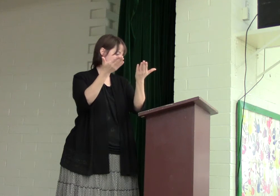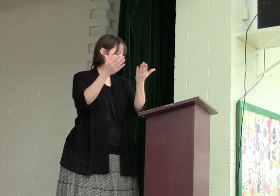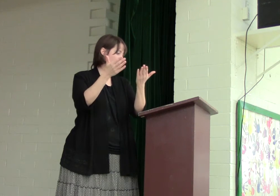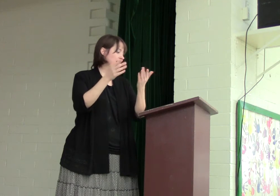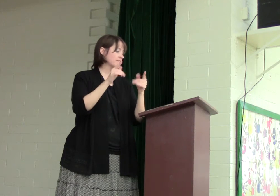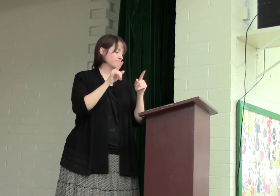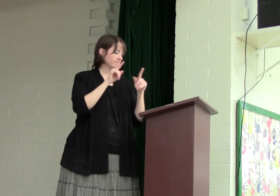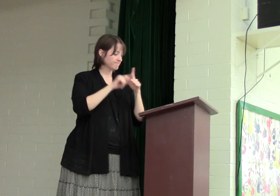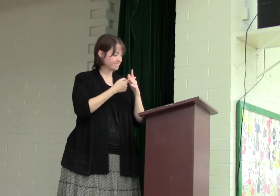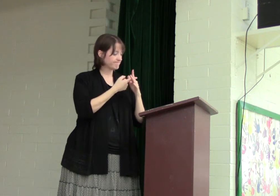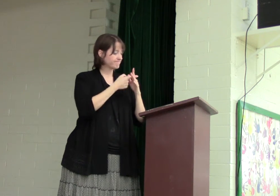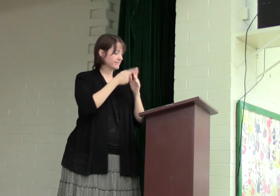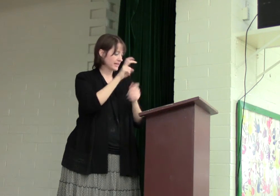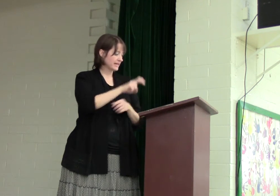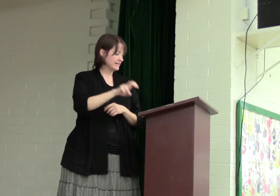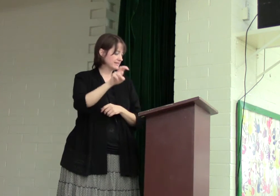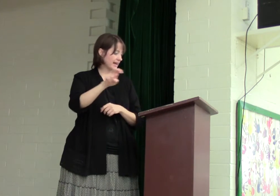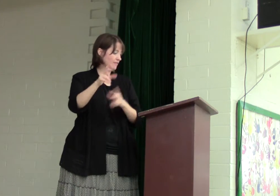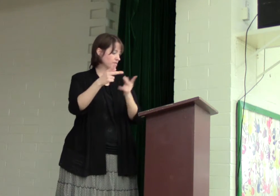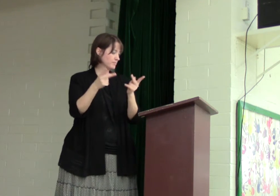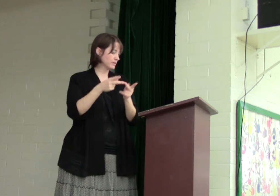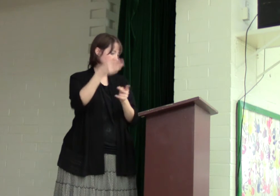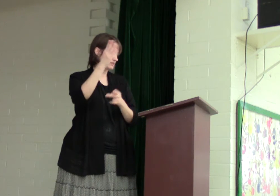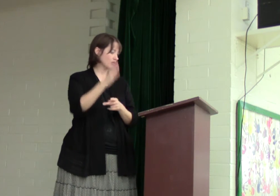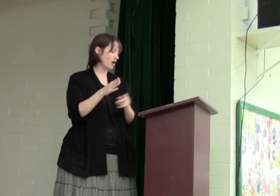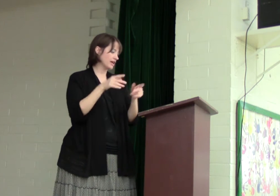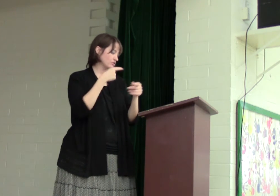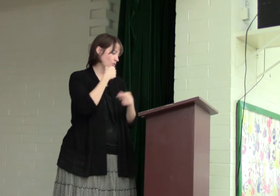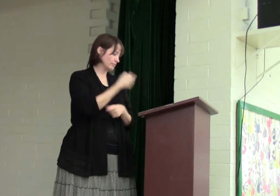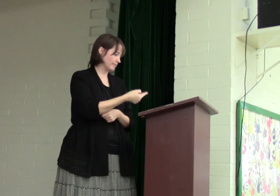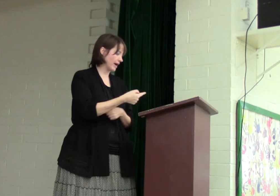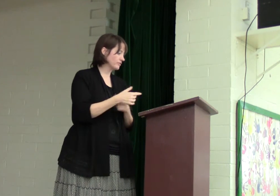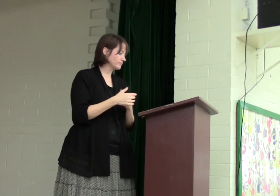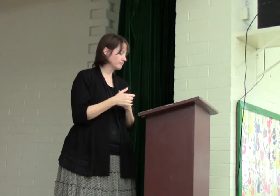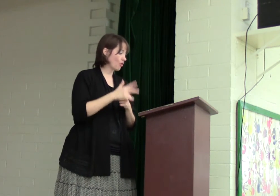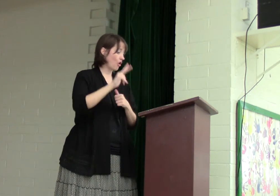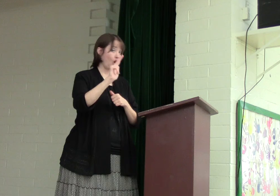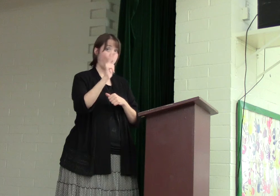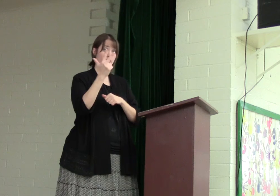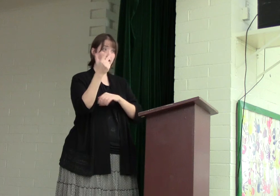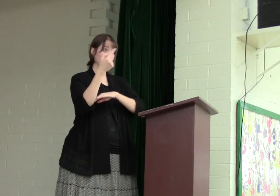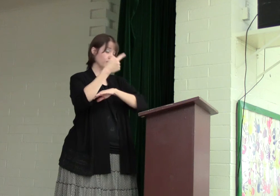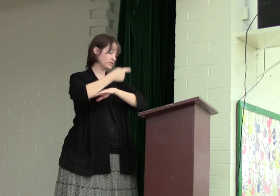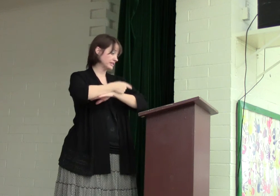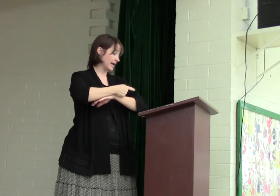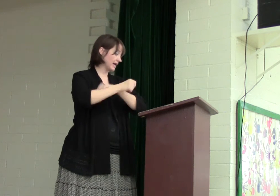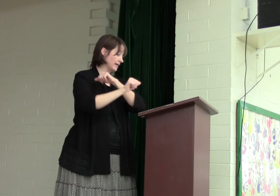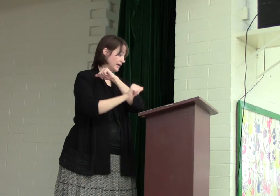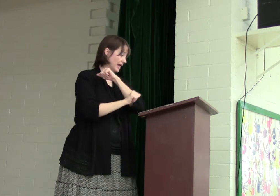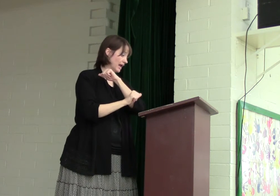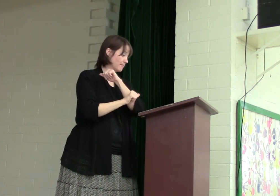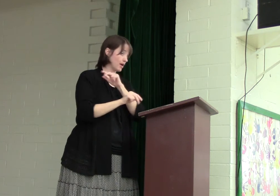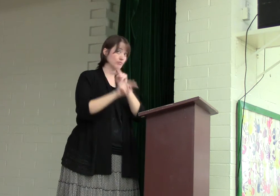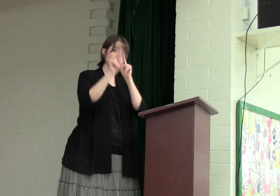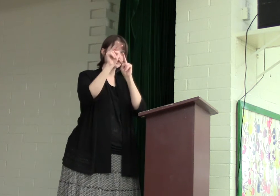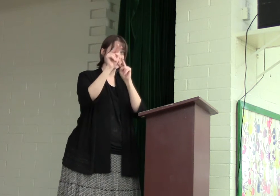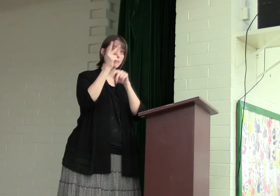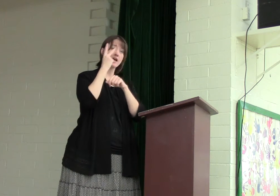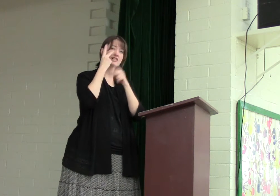he set out for the place God had told him about. On the third day, Abraham looked up and